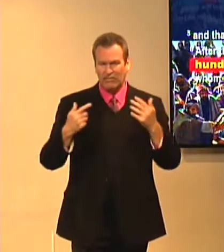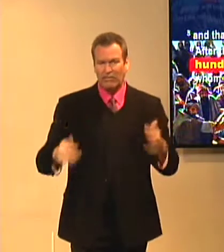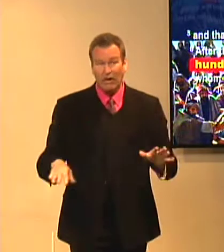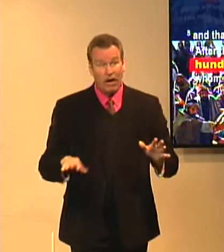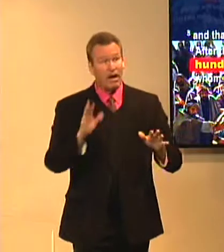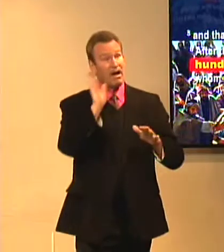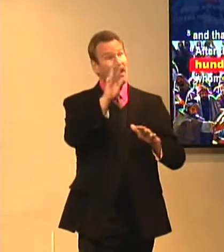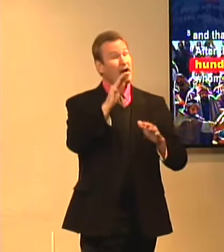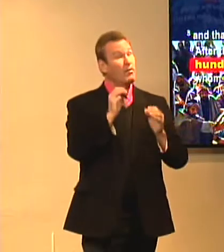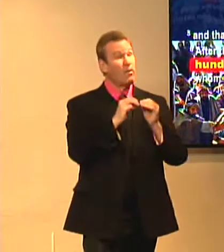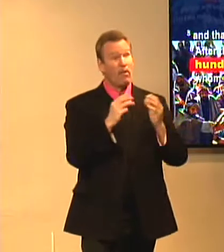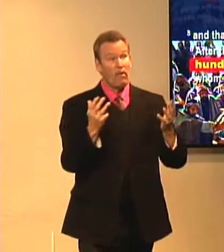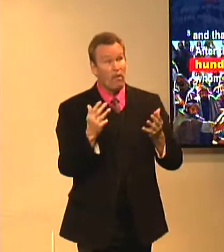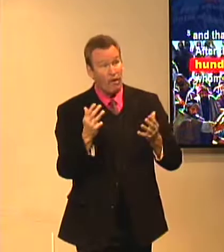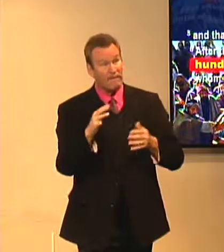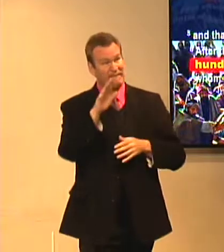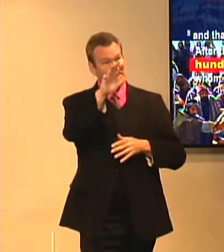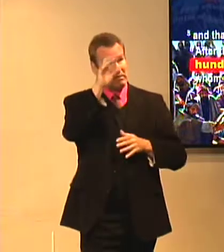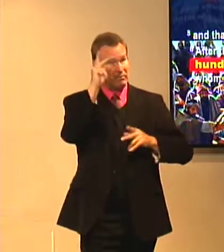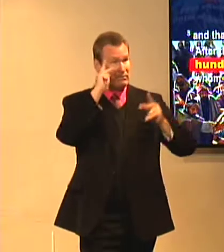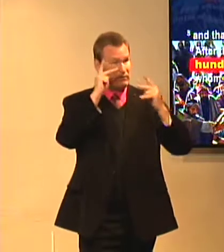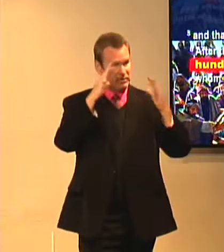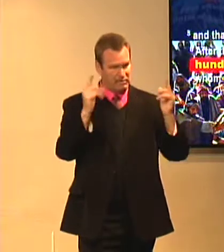that he had met Christ and others who had met Christ.